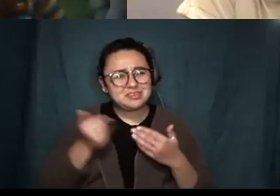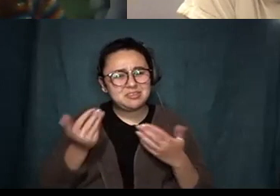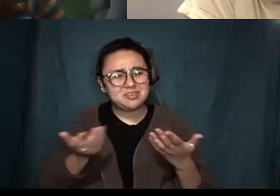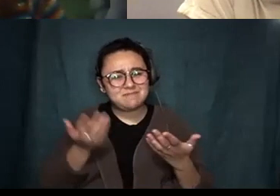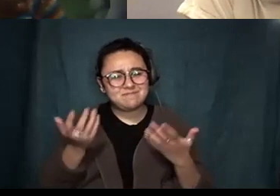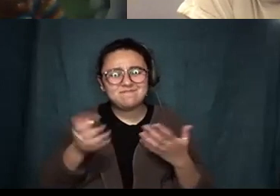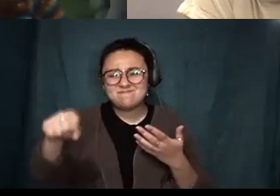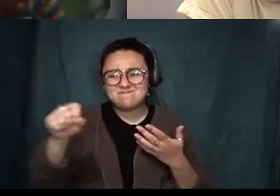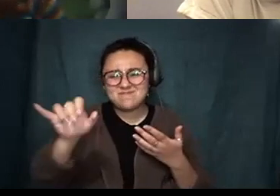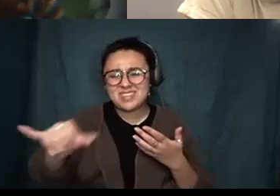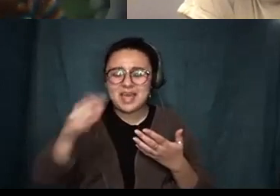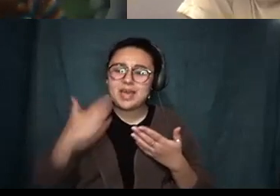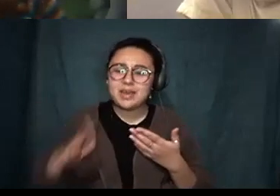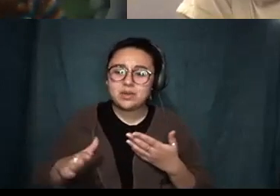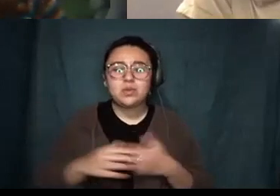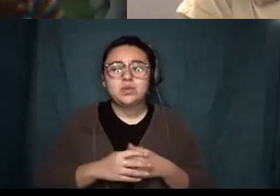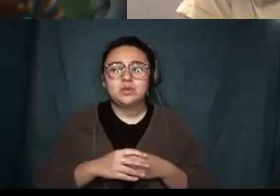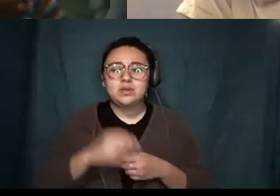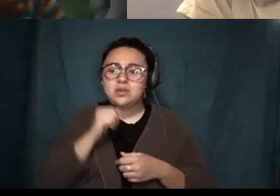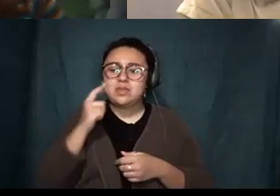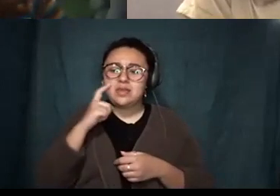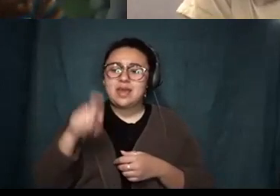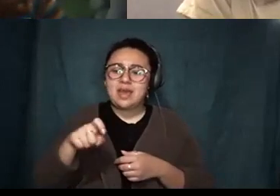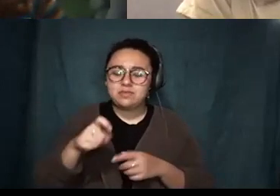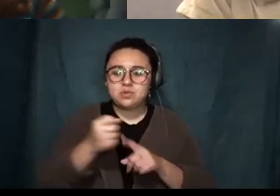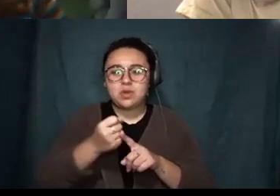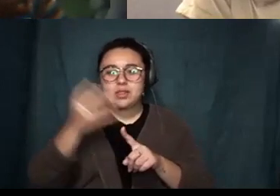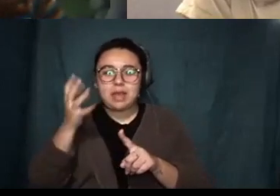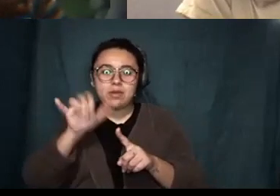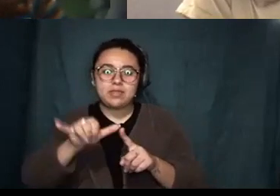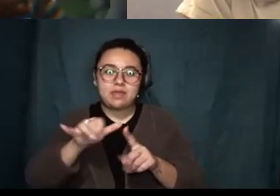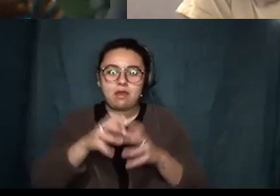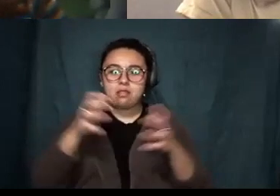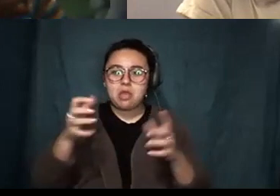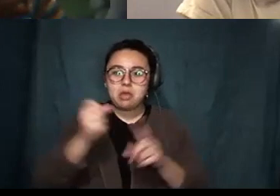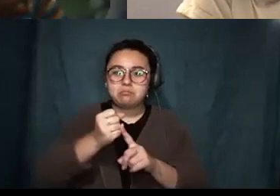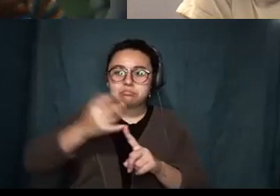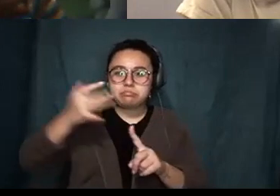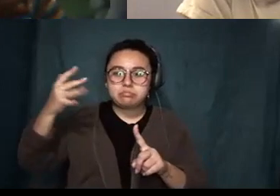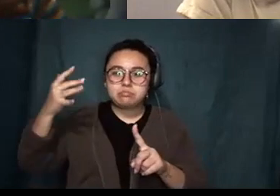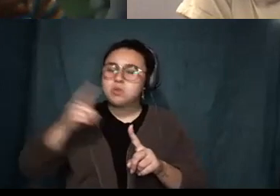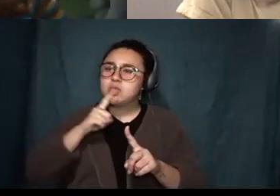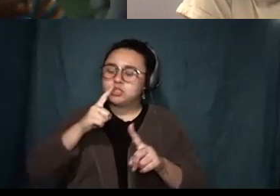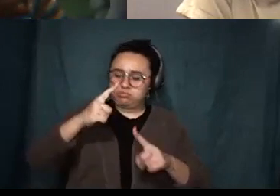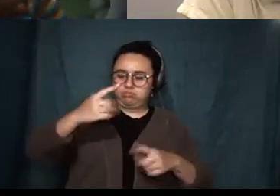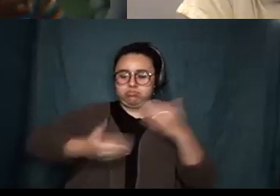yeah I don't know I don't I don't even think I need to sort of elaborate on that a lot but yeah just inertia um